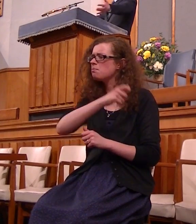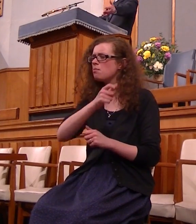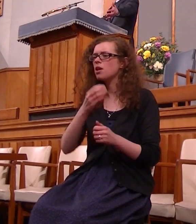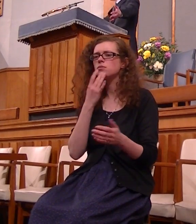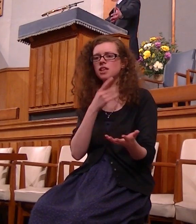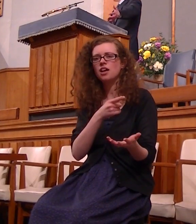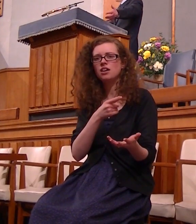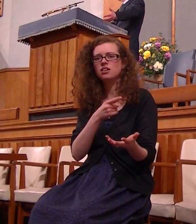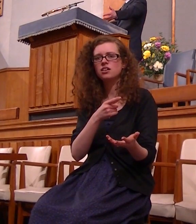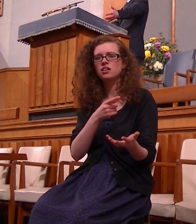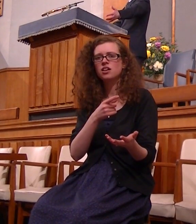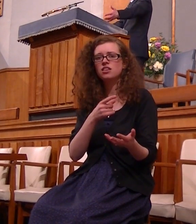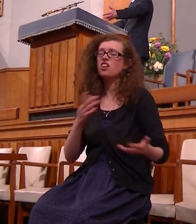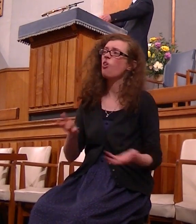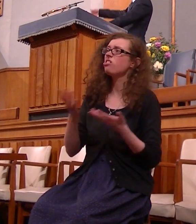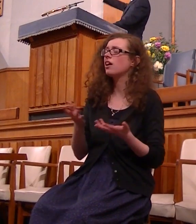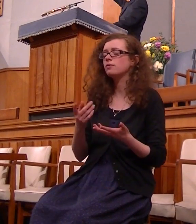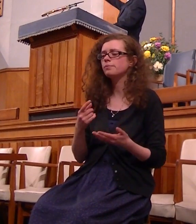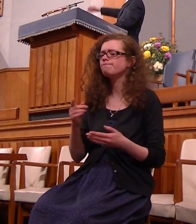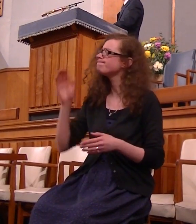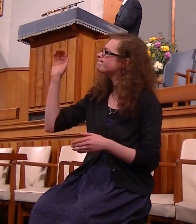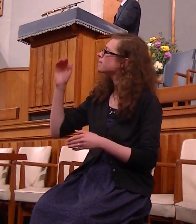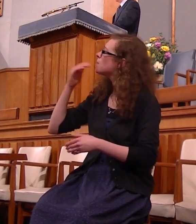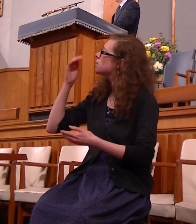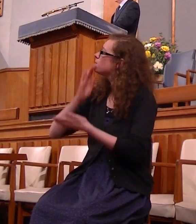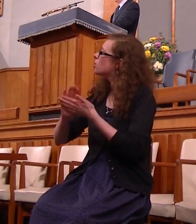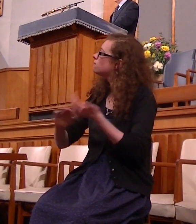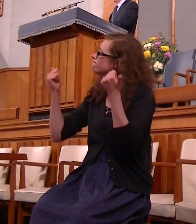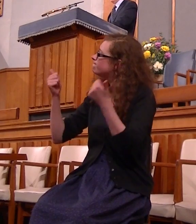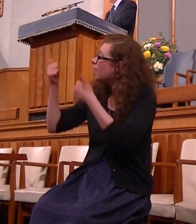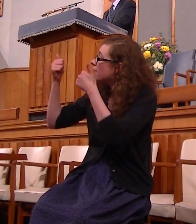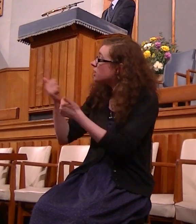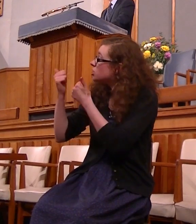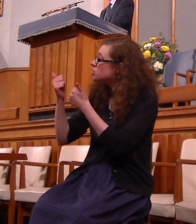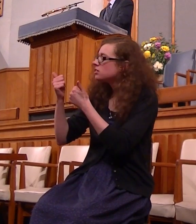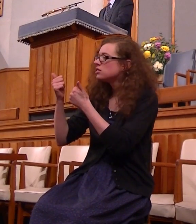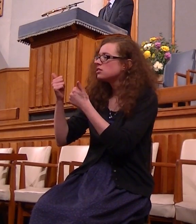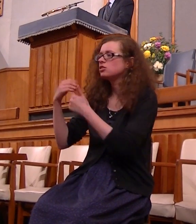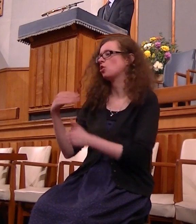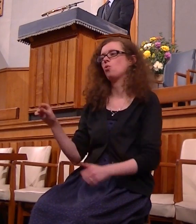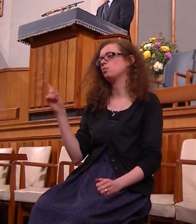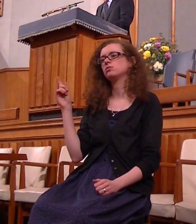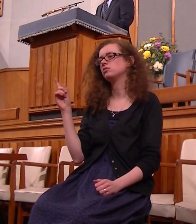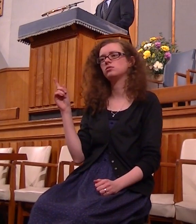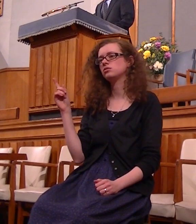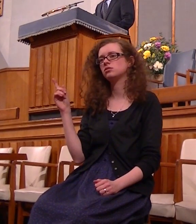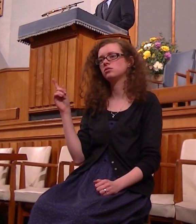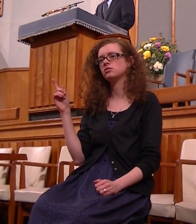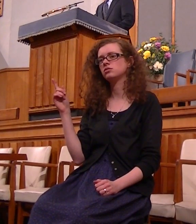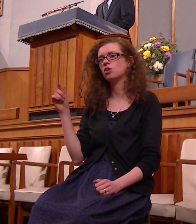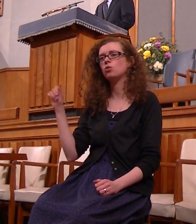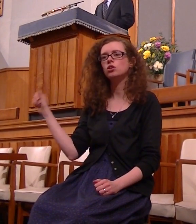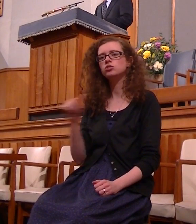just trip into the presence of God and you say Lord forgive me he won't because we come into